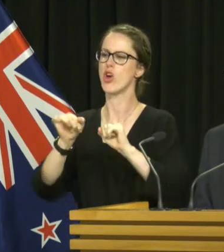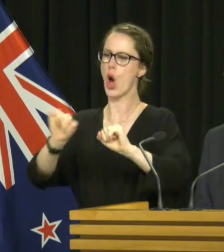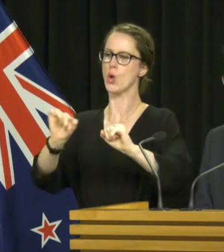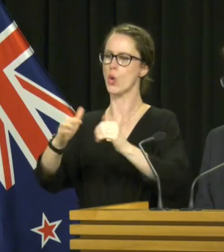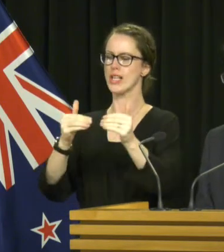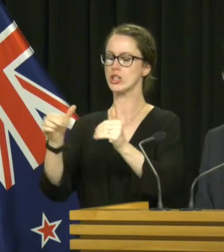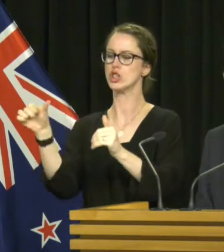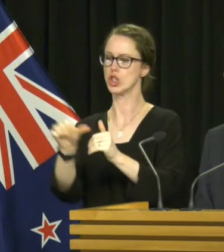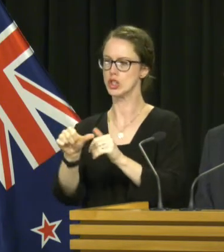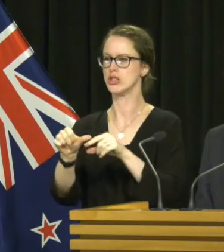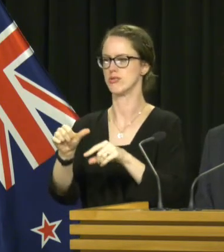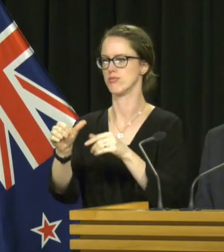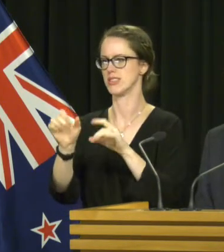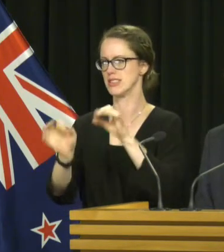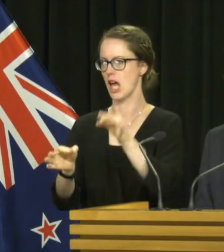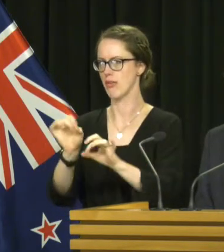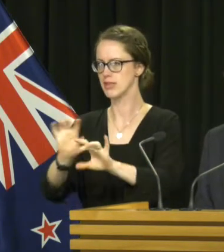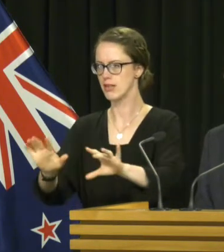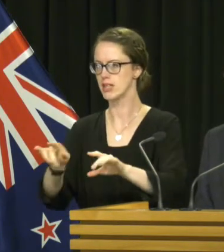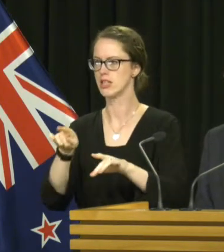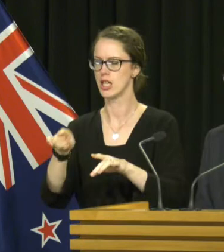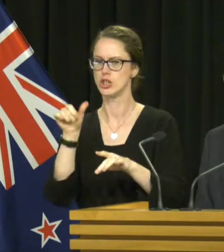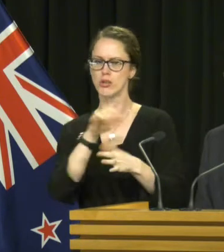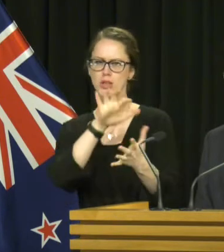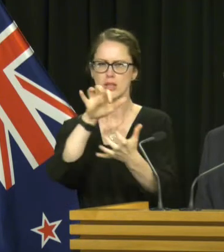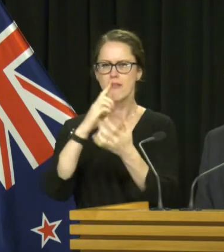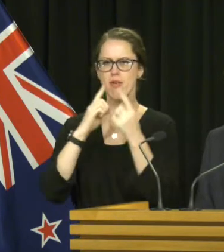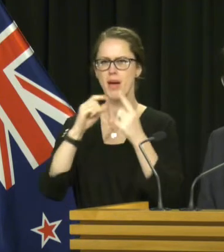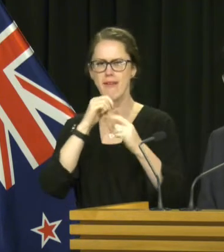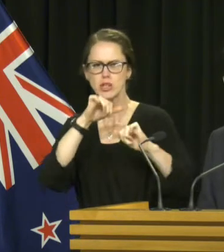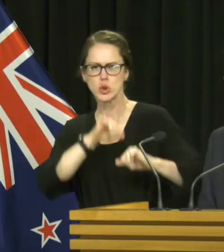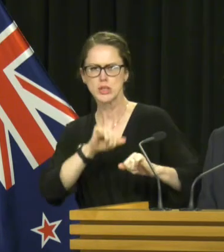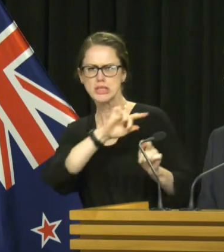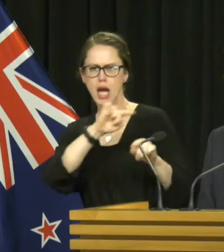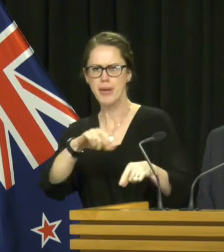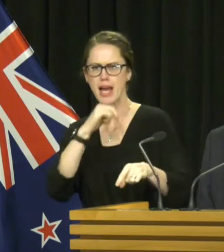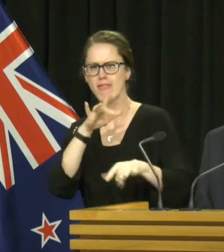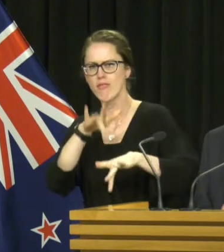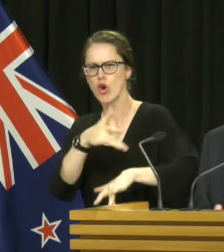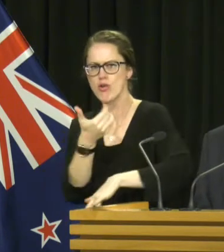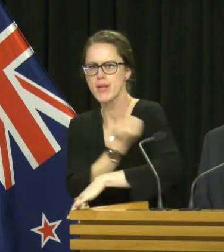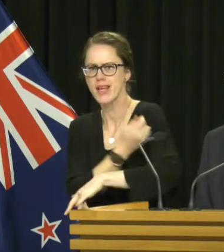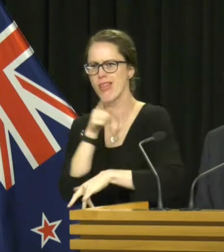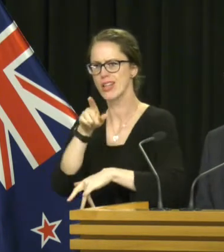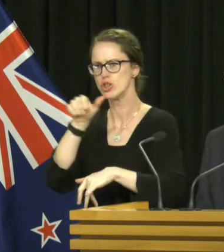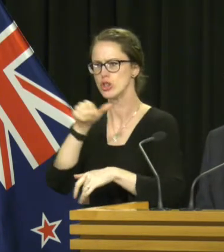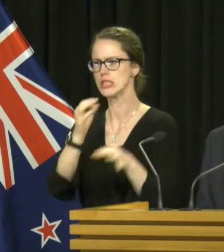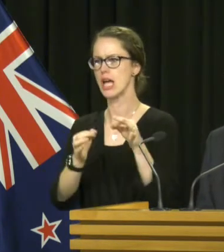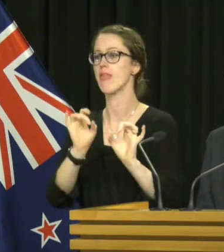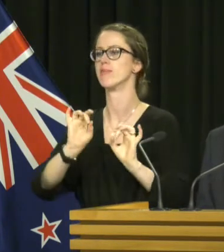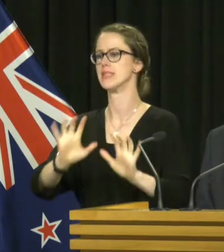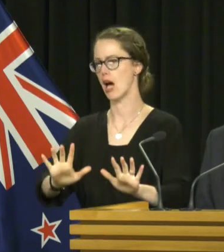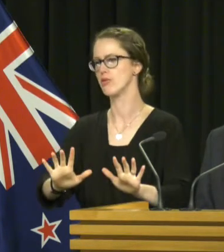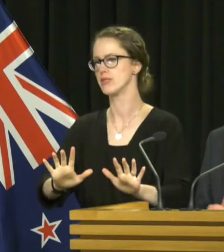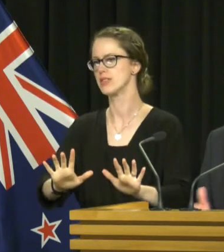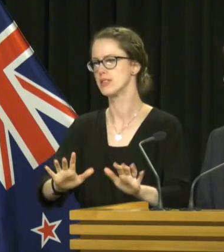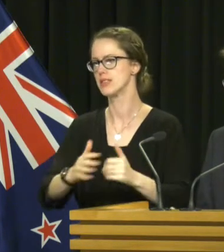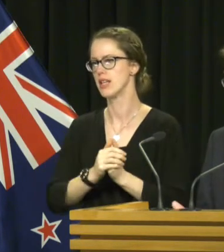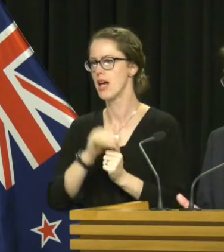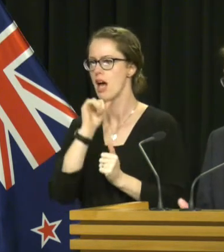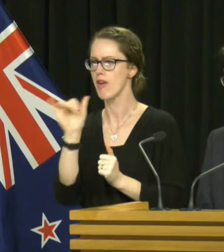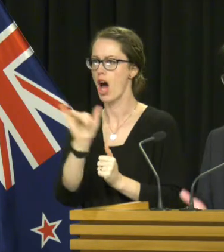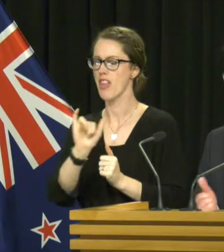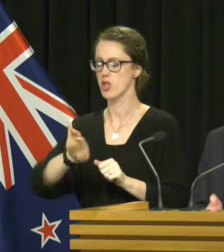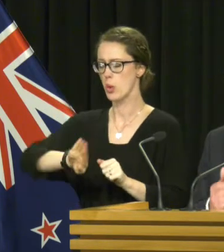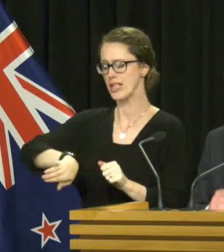should and are finding out whether there are students who are unimmunised and making a decision themselves about whether either